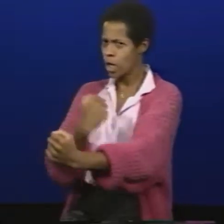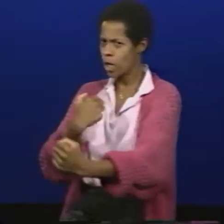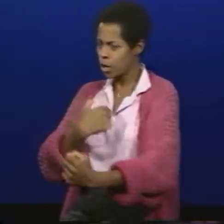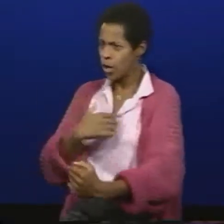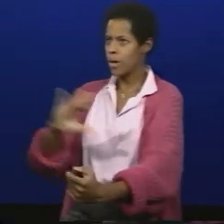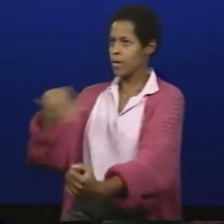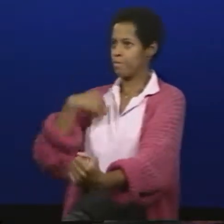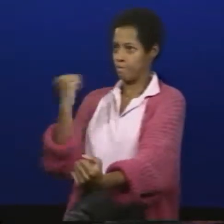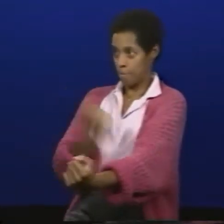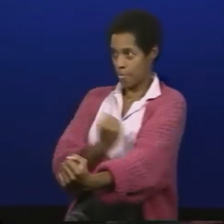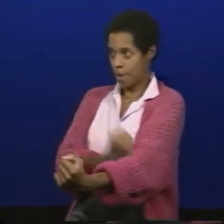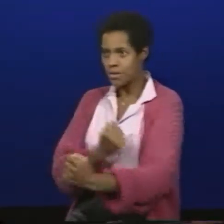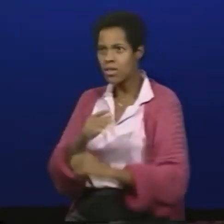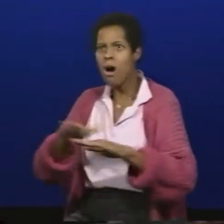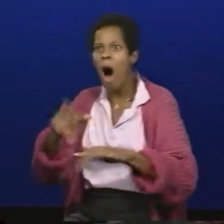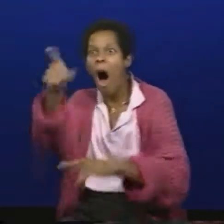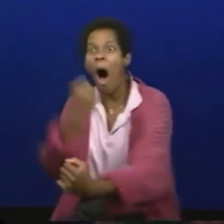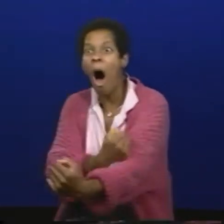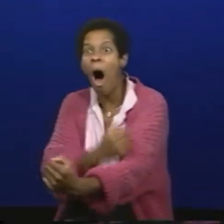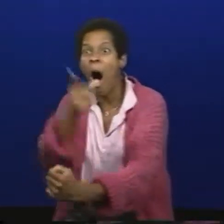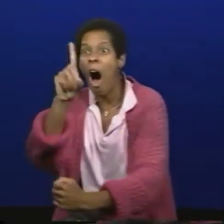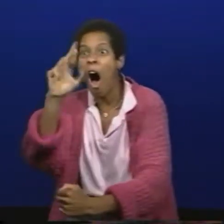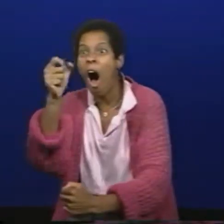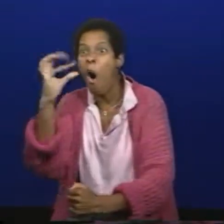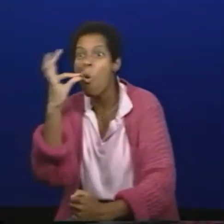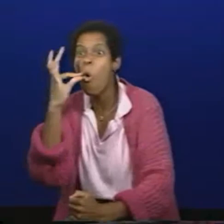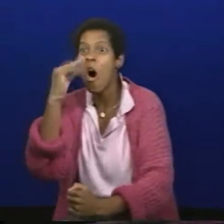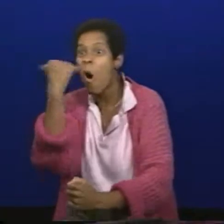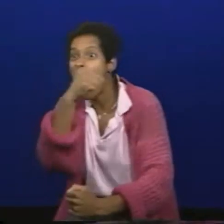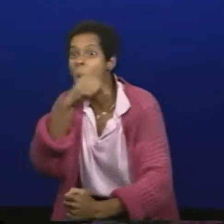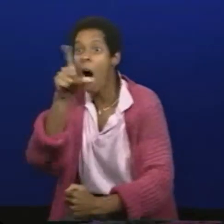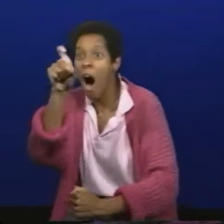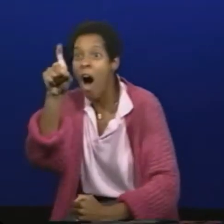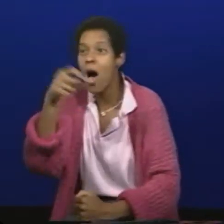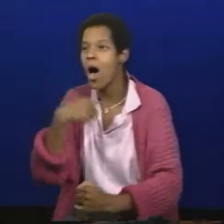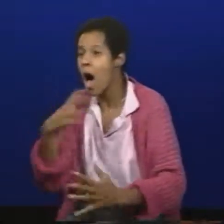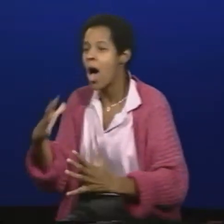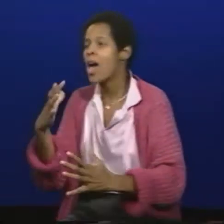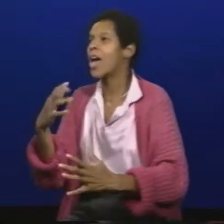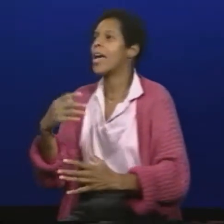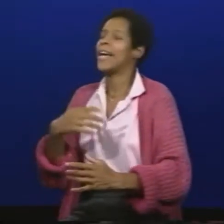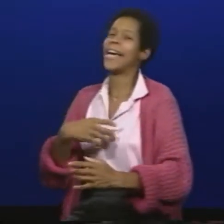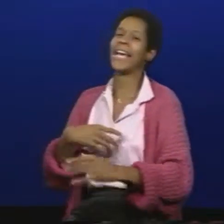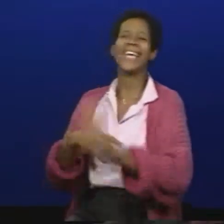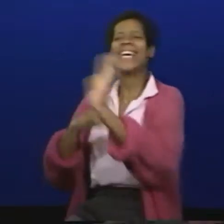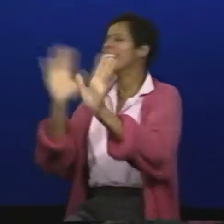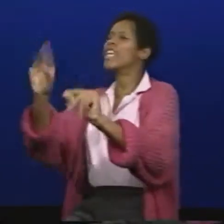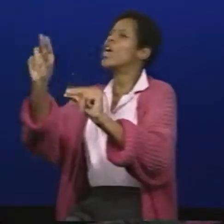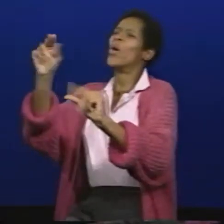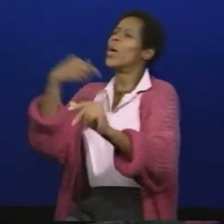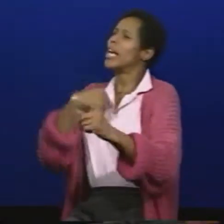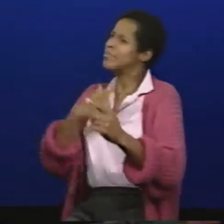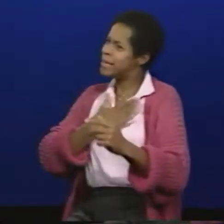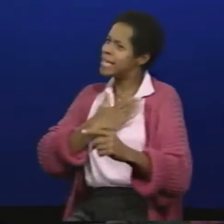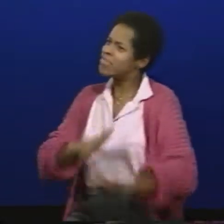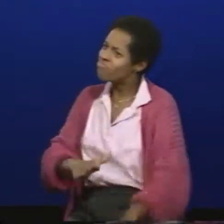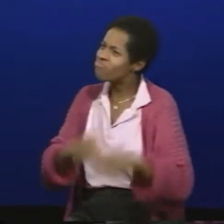started calling me Sandy again but when they saw my name sign they thought that it meant that I used drugs that I was a pothead or